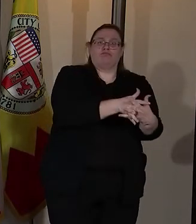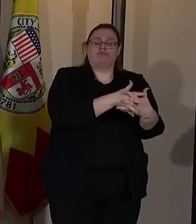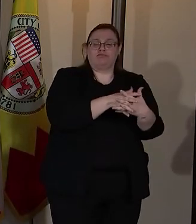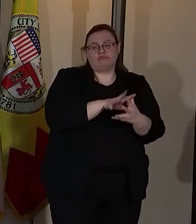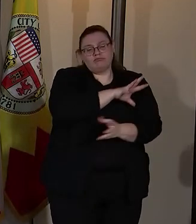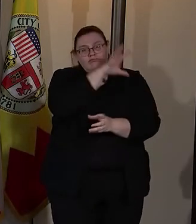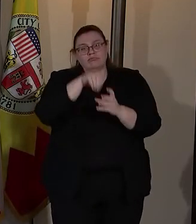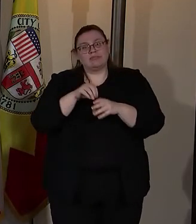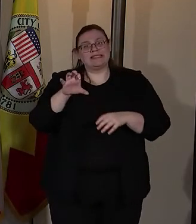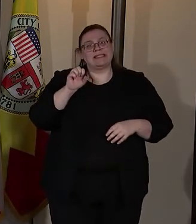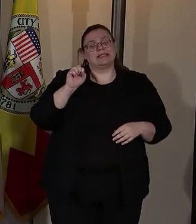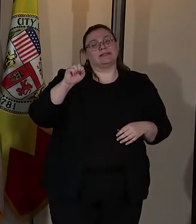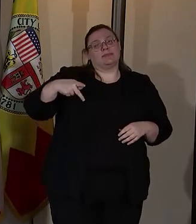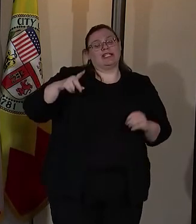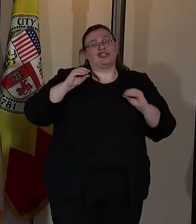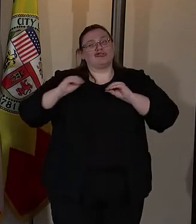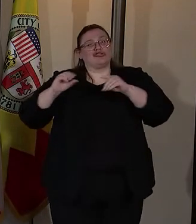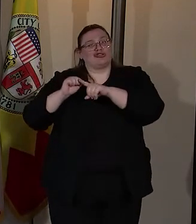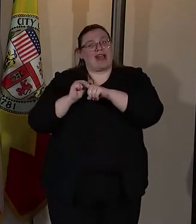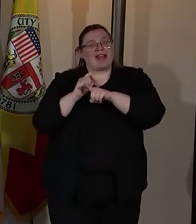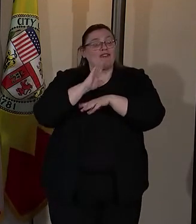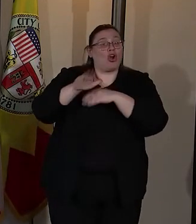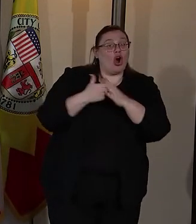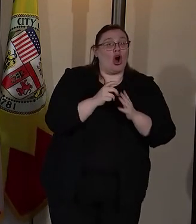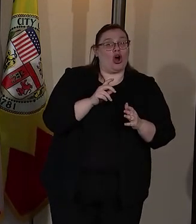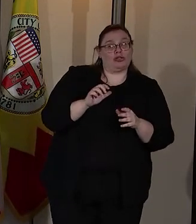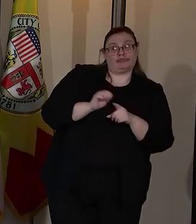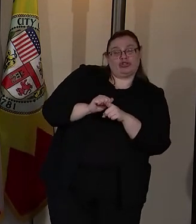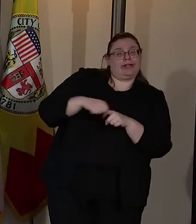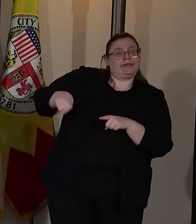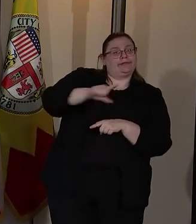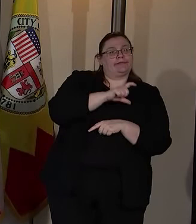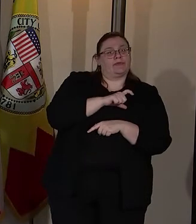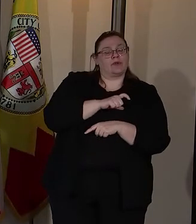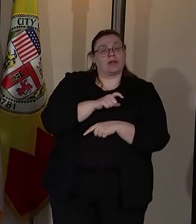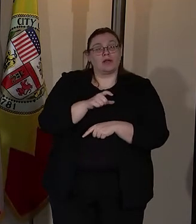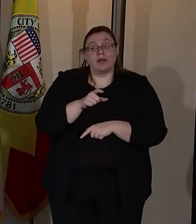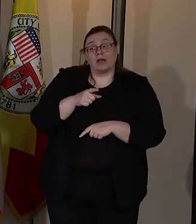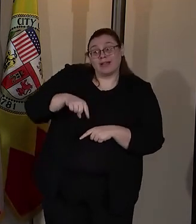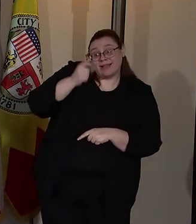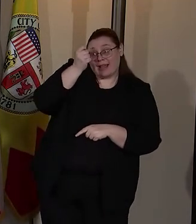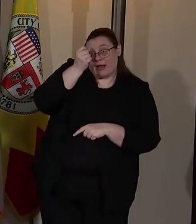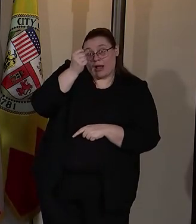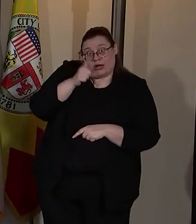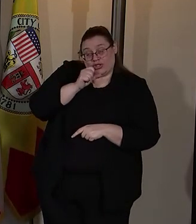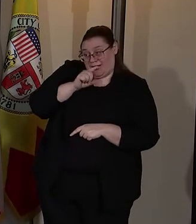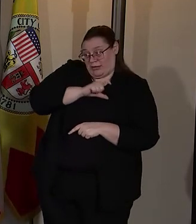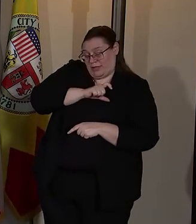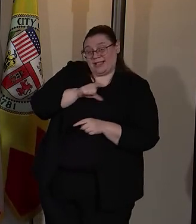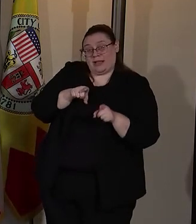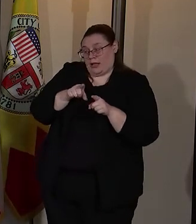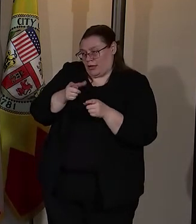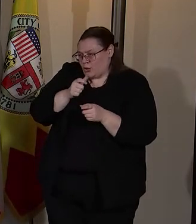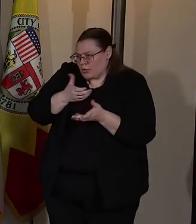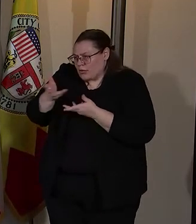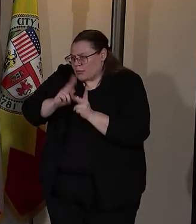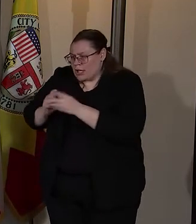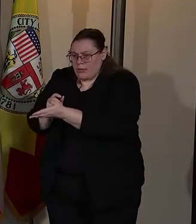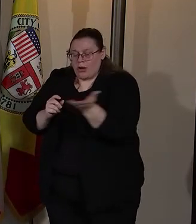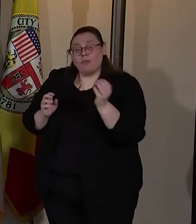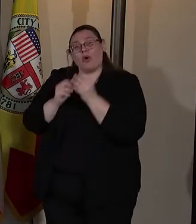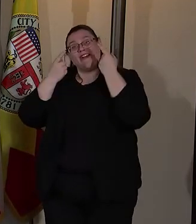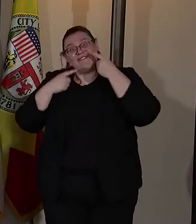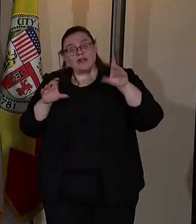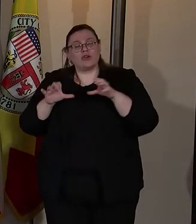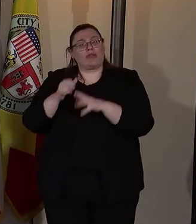curriculum across the department because when our officers understand the experiences of the people they serve they are more effective at doing the